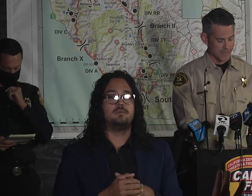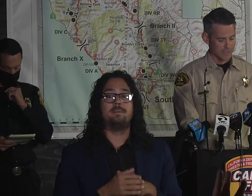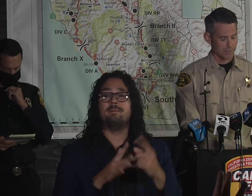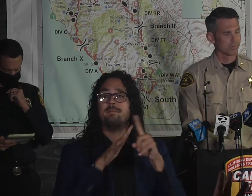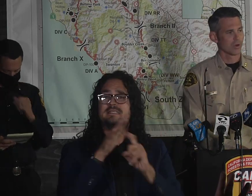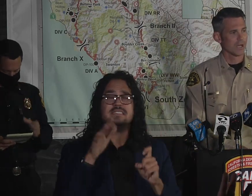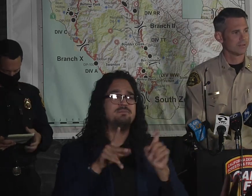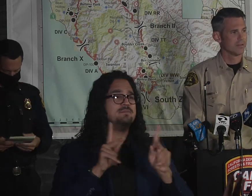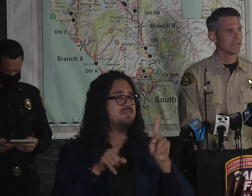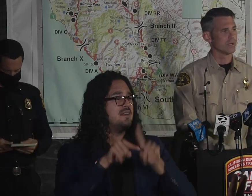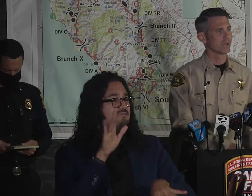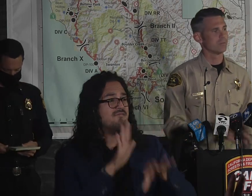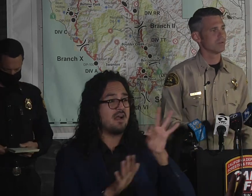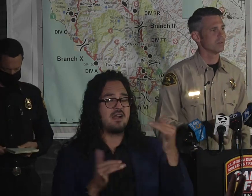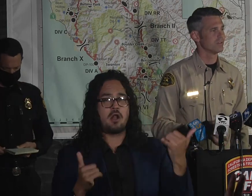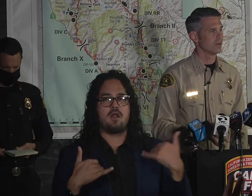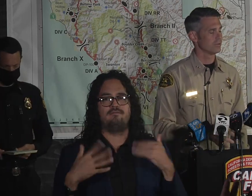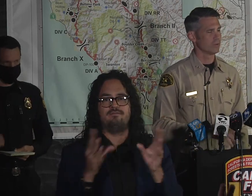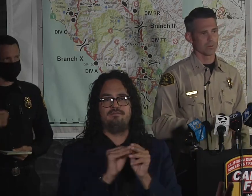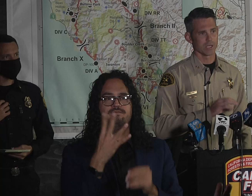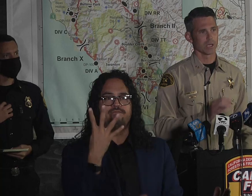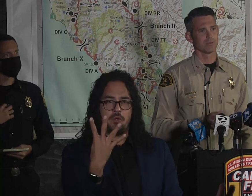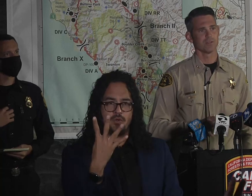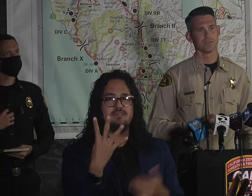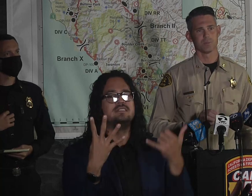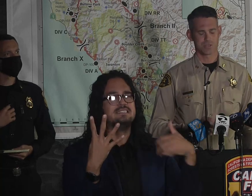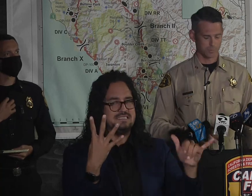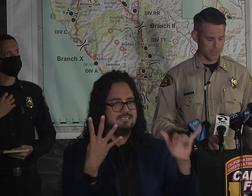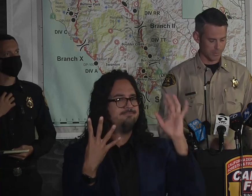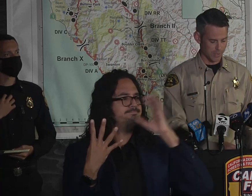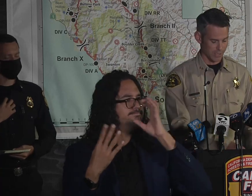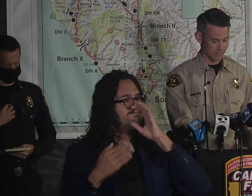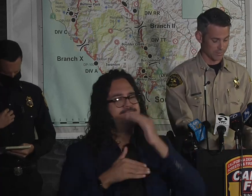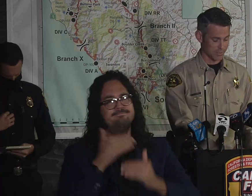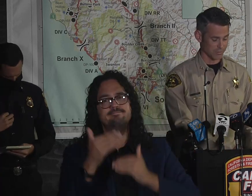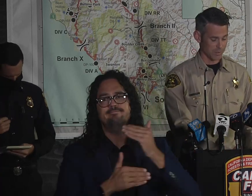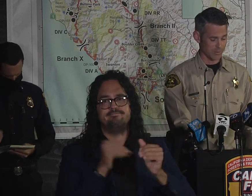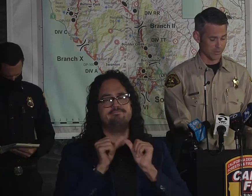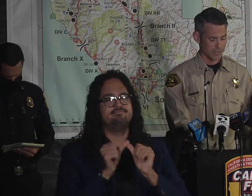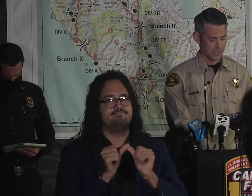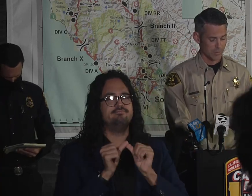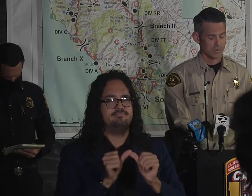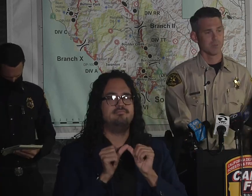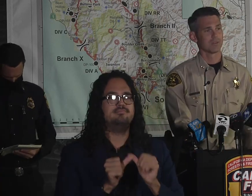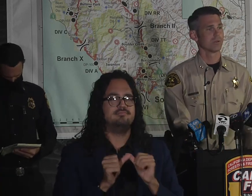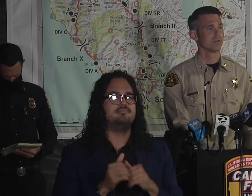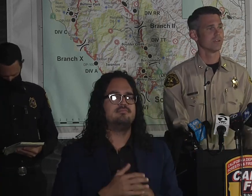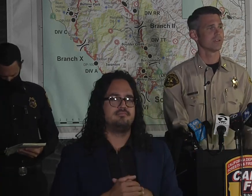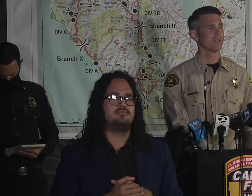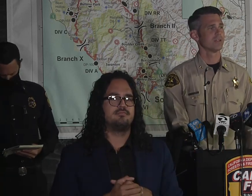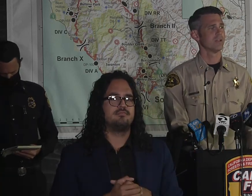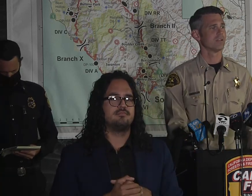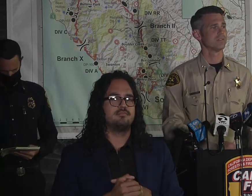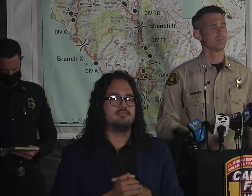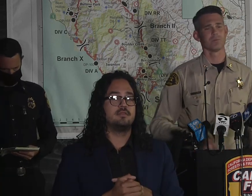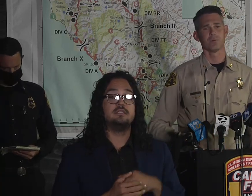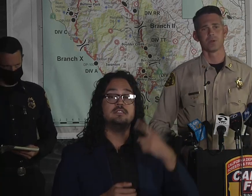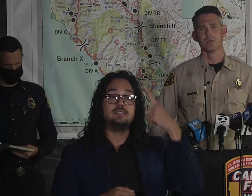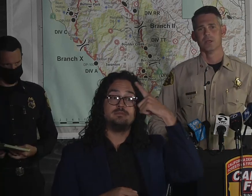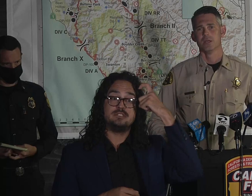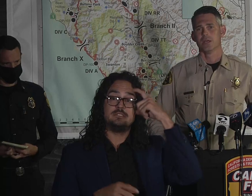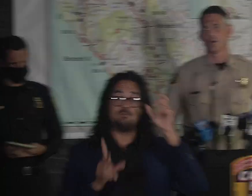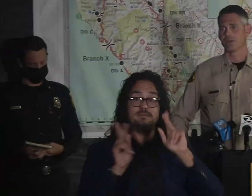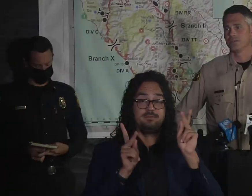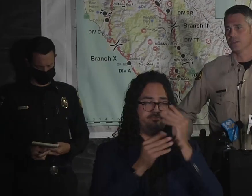are. In terms of our activity, when it comes to the suspicious people, we did make three arrests last night, as I've said